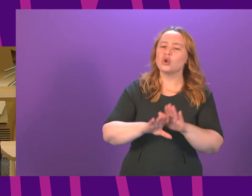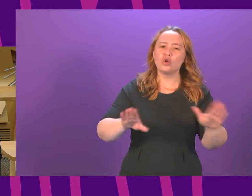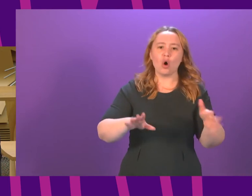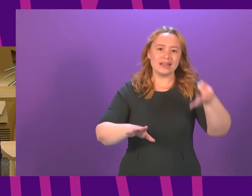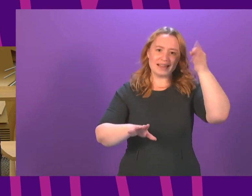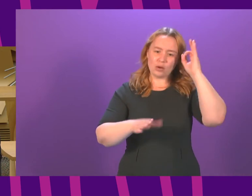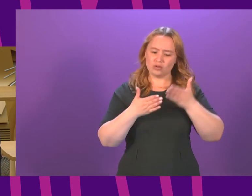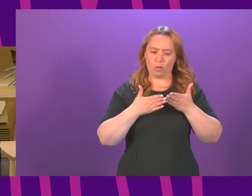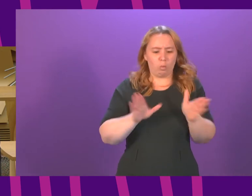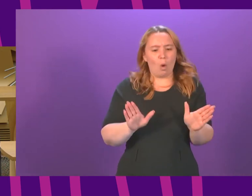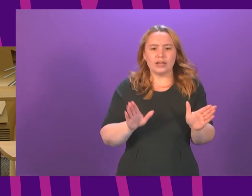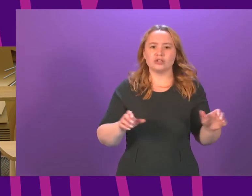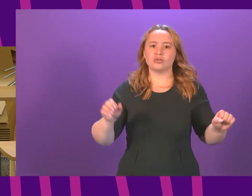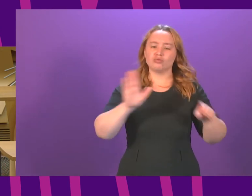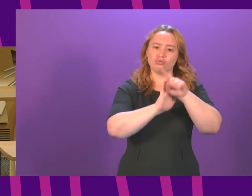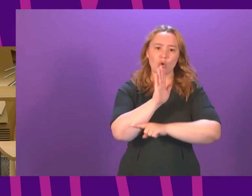restrictions?